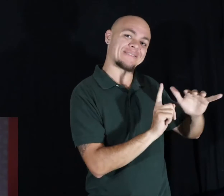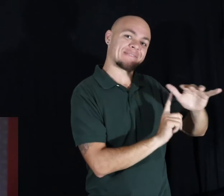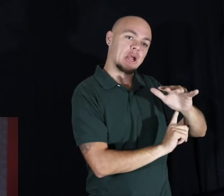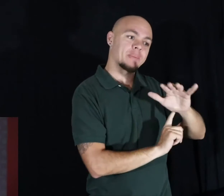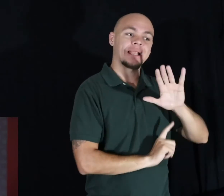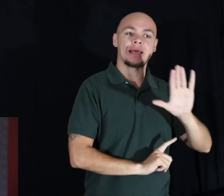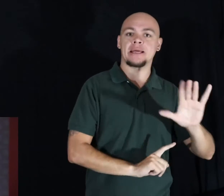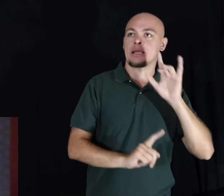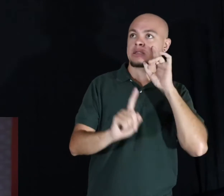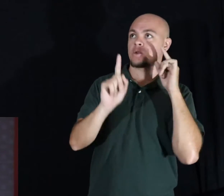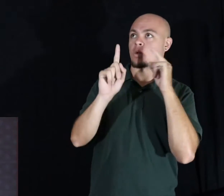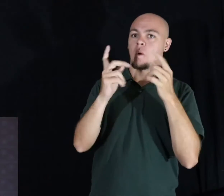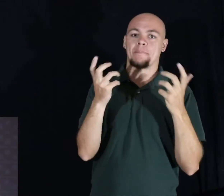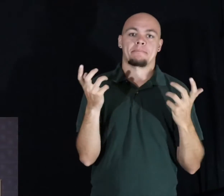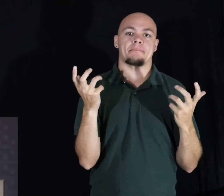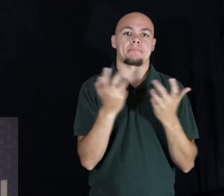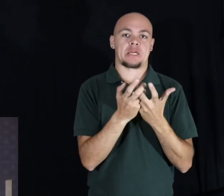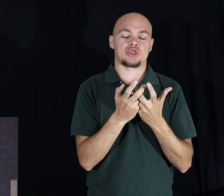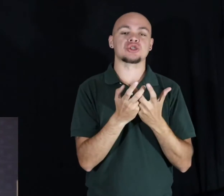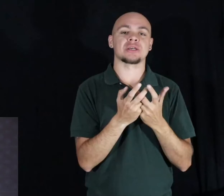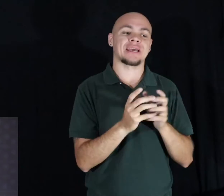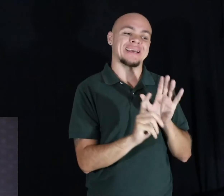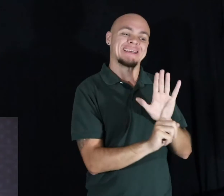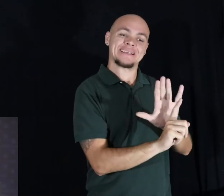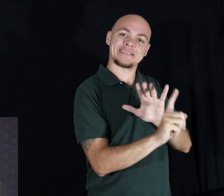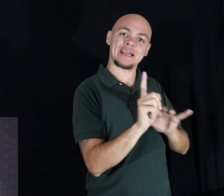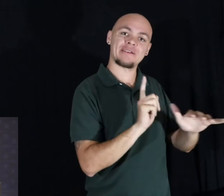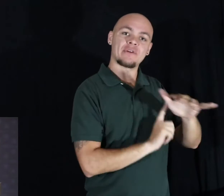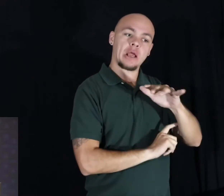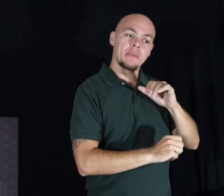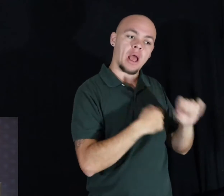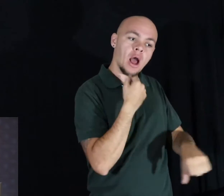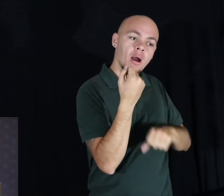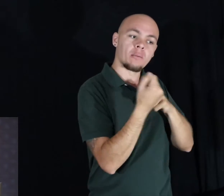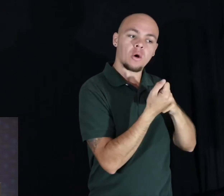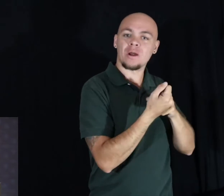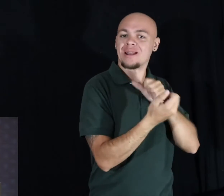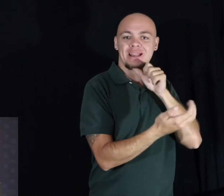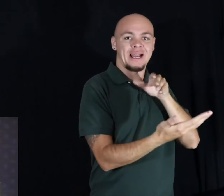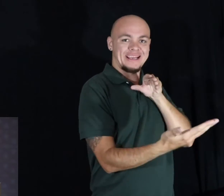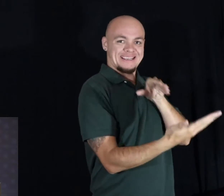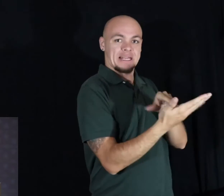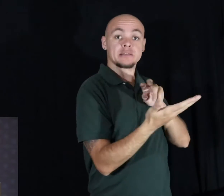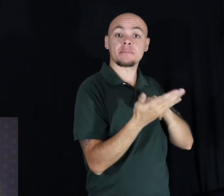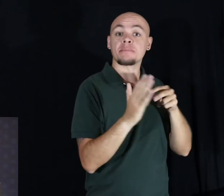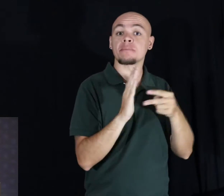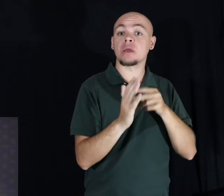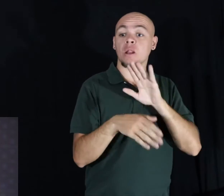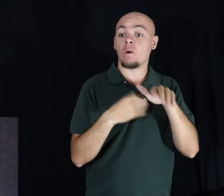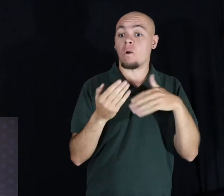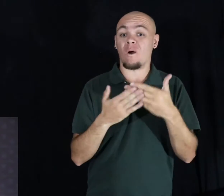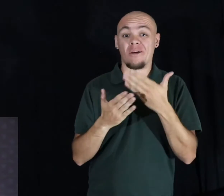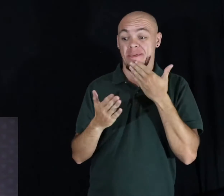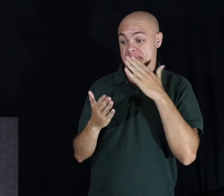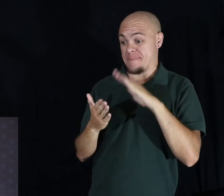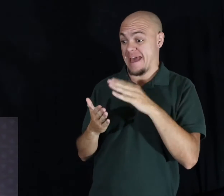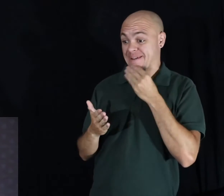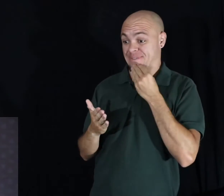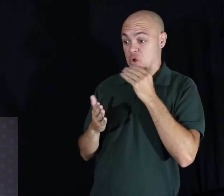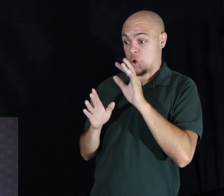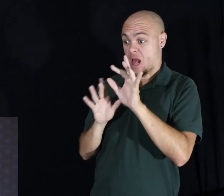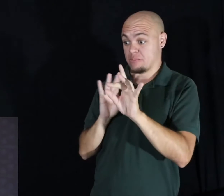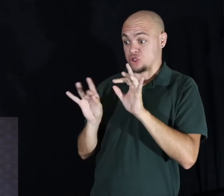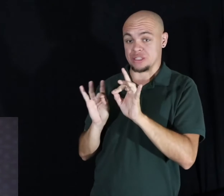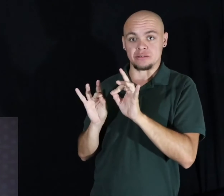goal. We made his environment work for him instead of against him. This simply meant replacing all of the bad options with